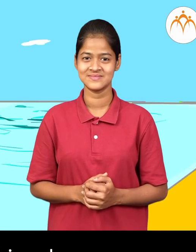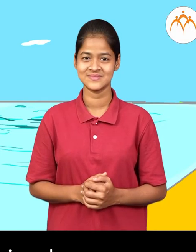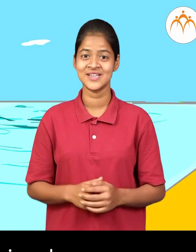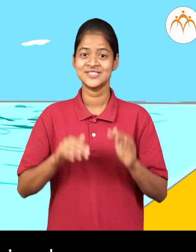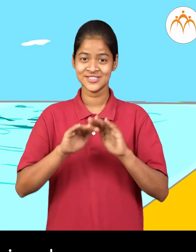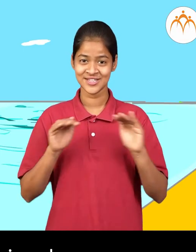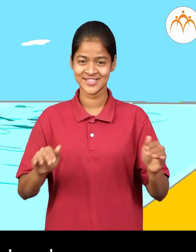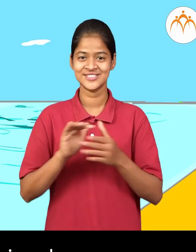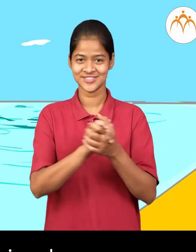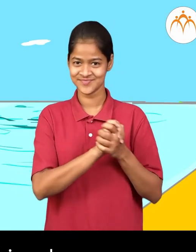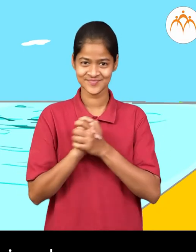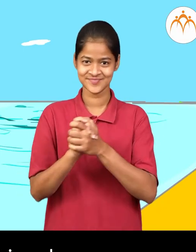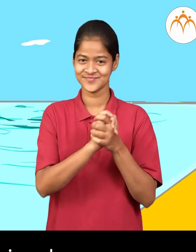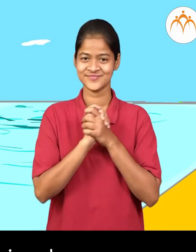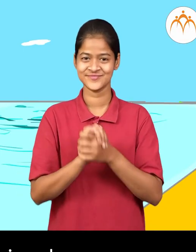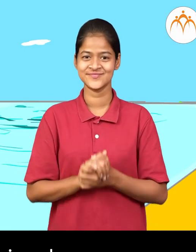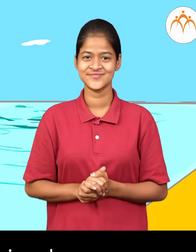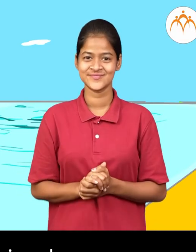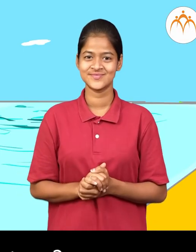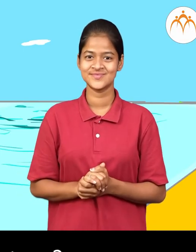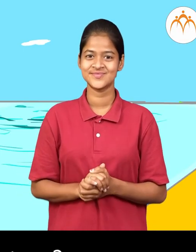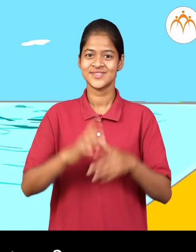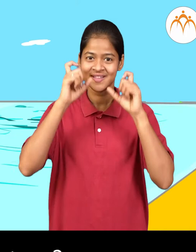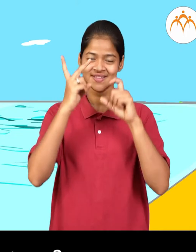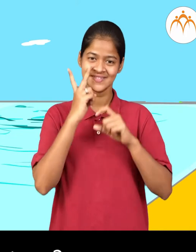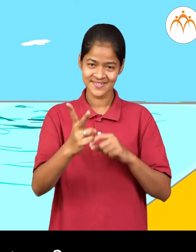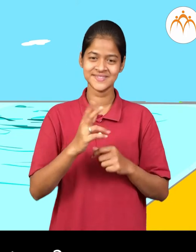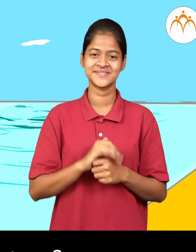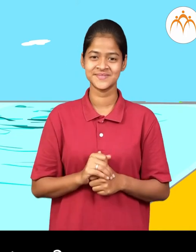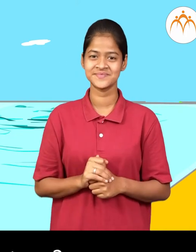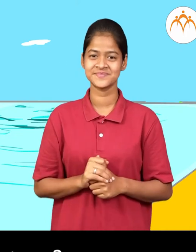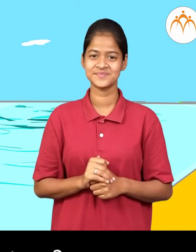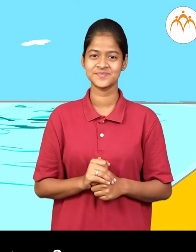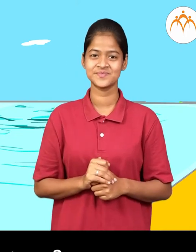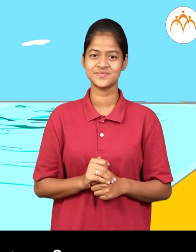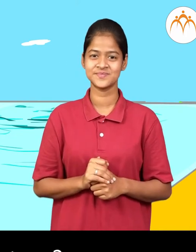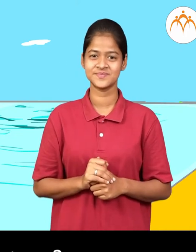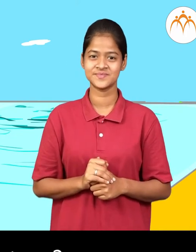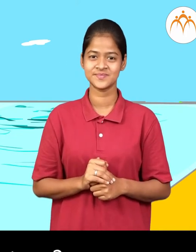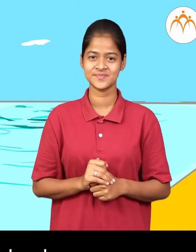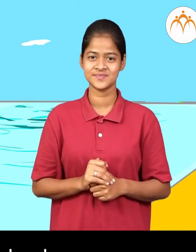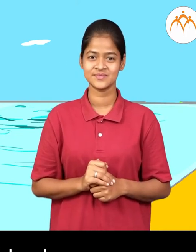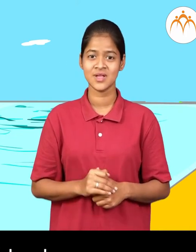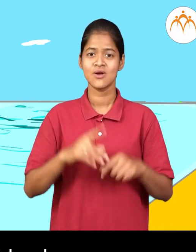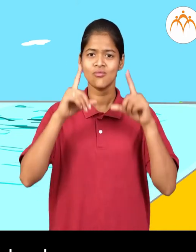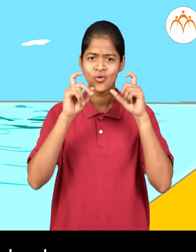hello young friends let's see a picture have a good look